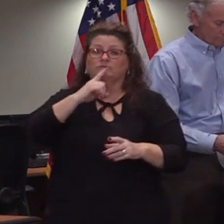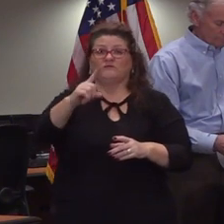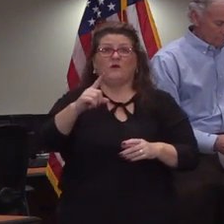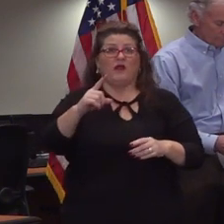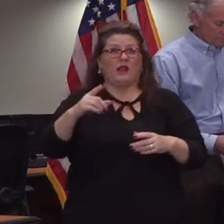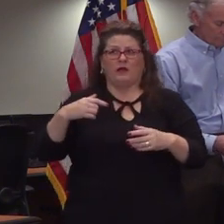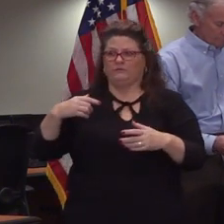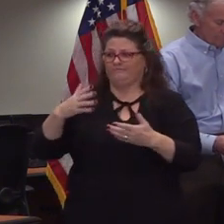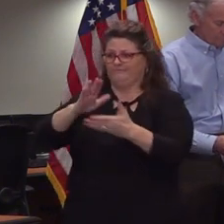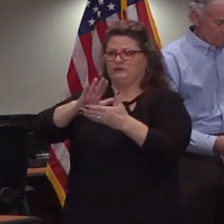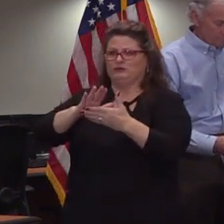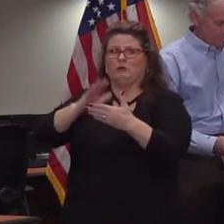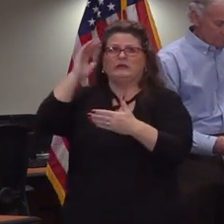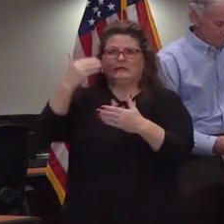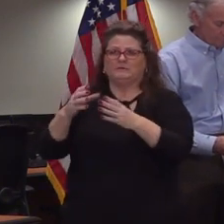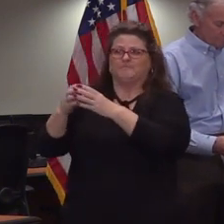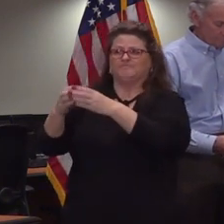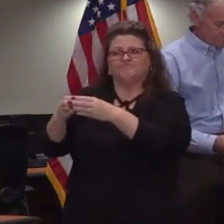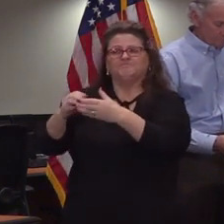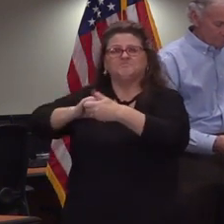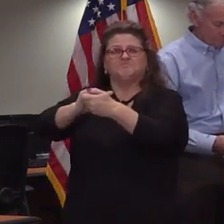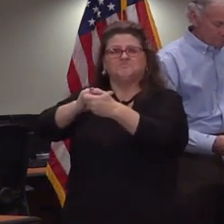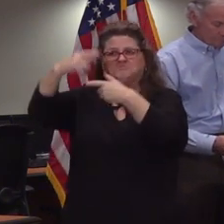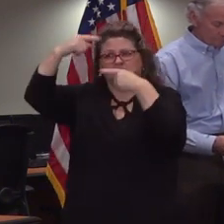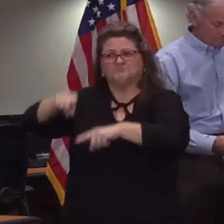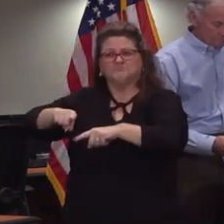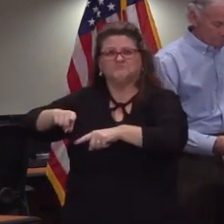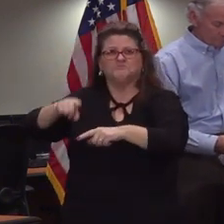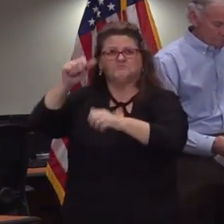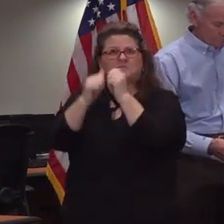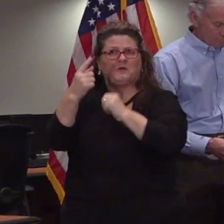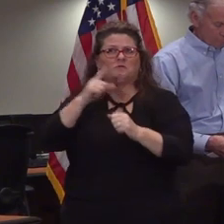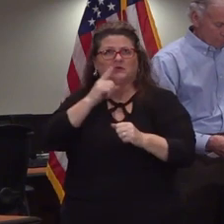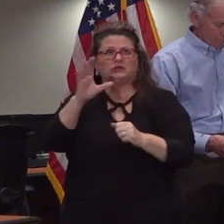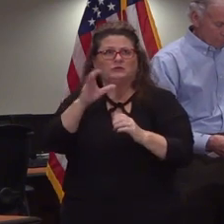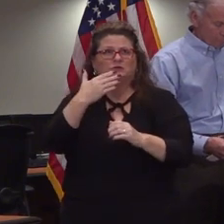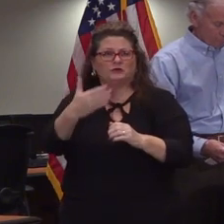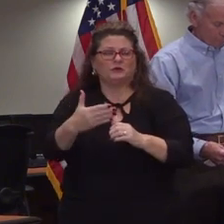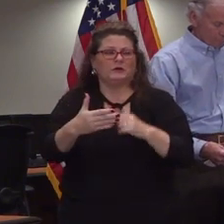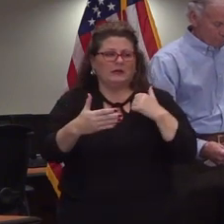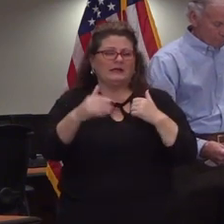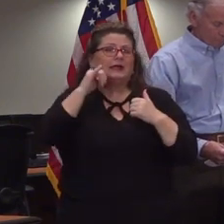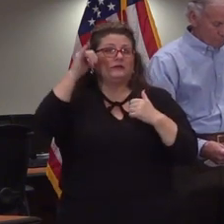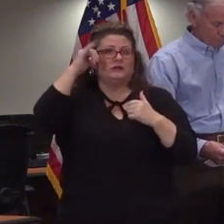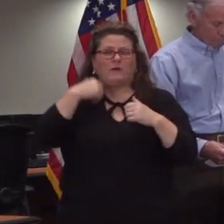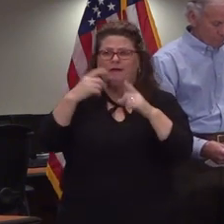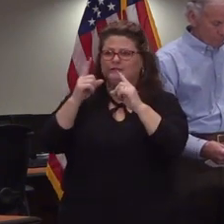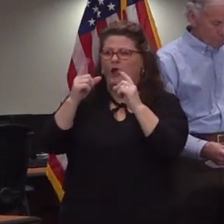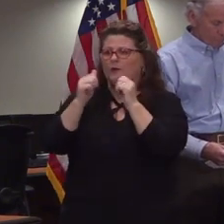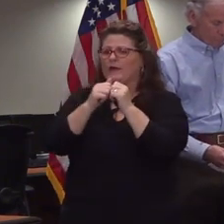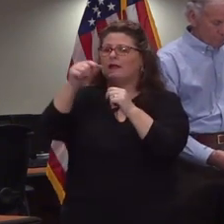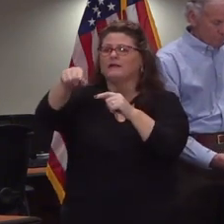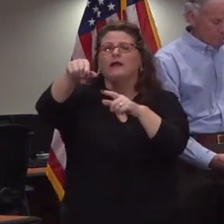stayed together as a unit and everybody has performed really well i was on the phone yesterday with some folks who deal across the nation with